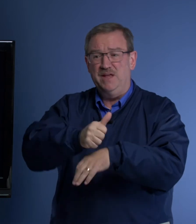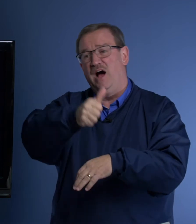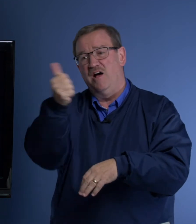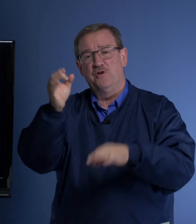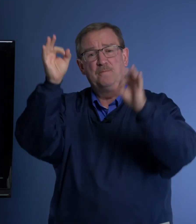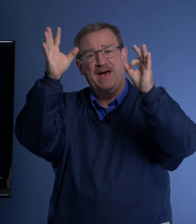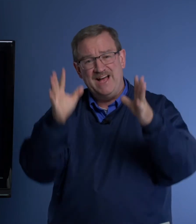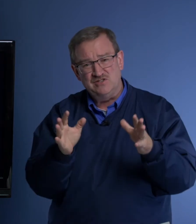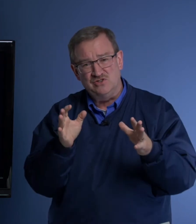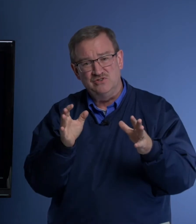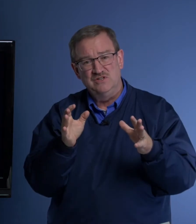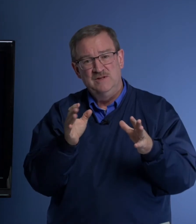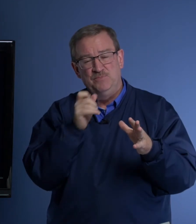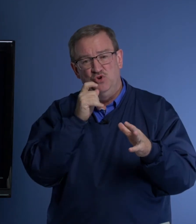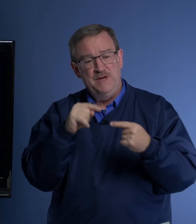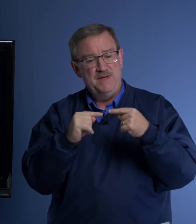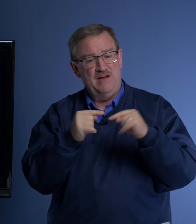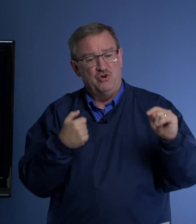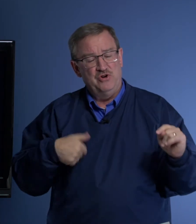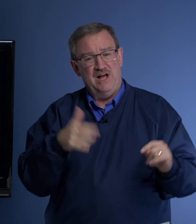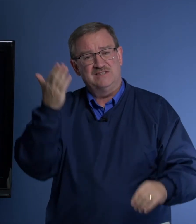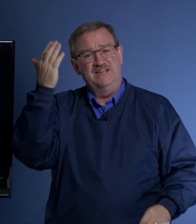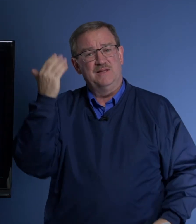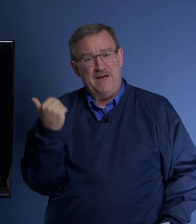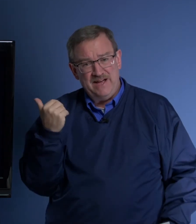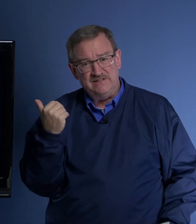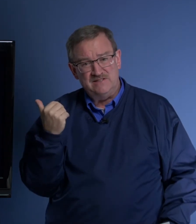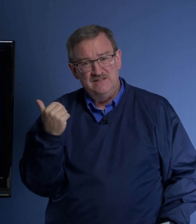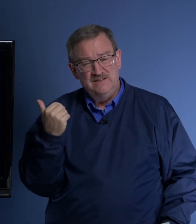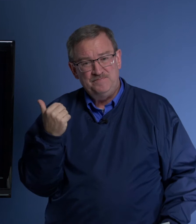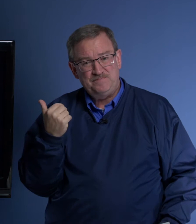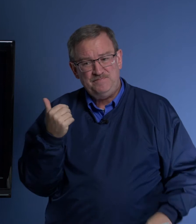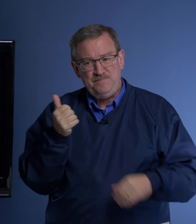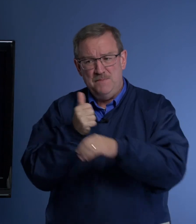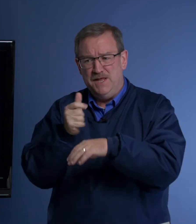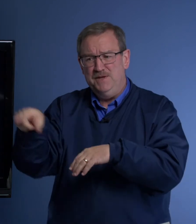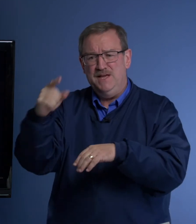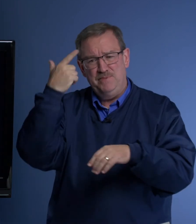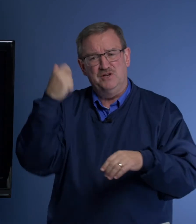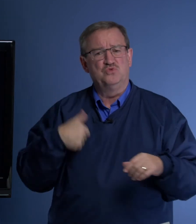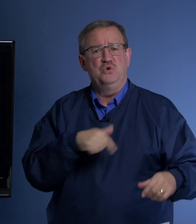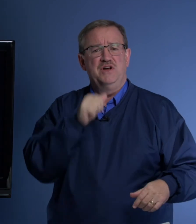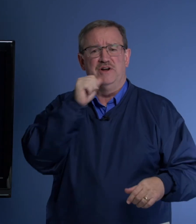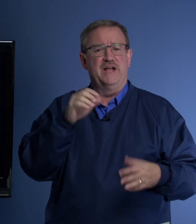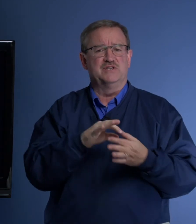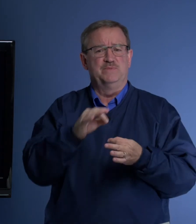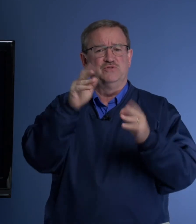other pastors who maybe have hurt us in the past. Blaming them because we are not a spiritual